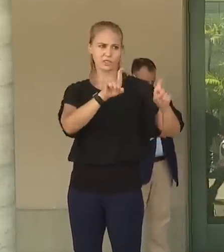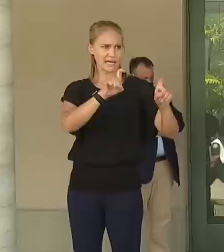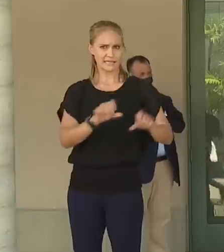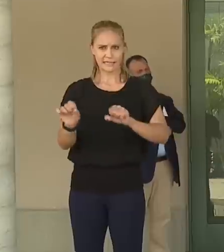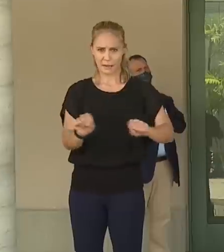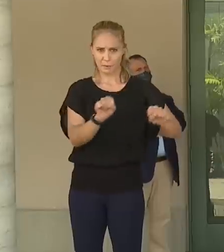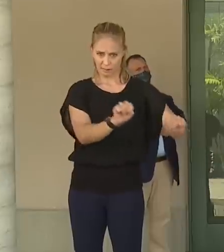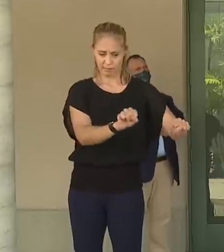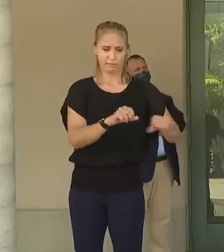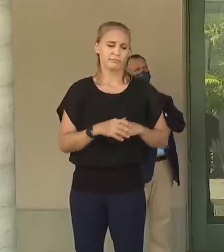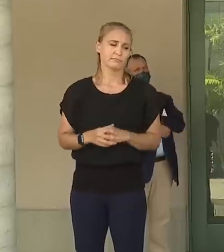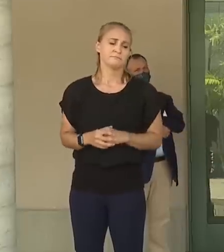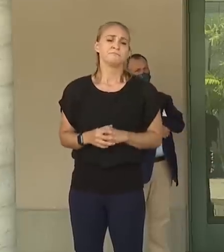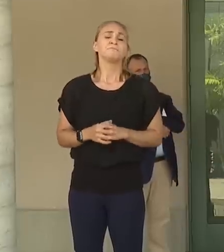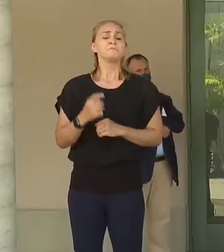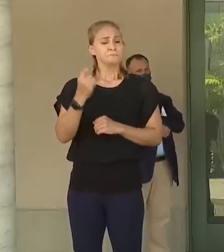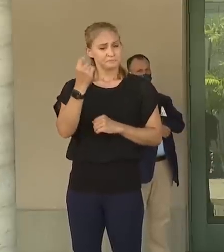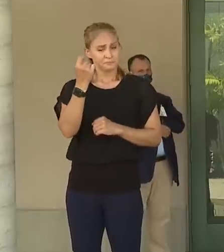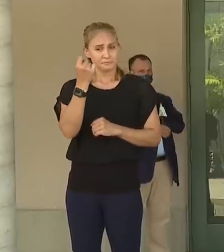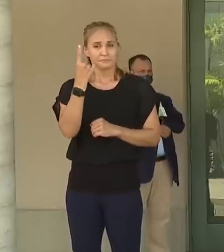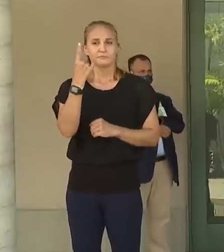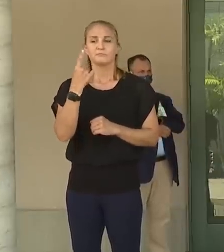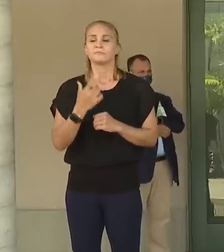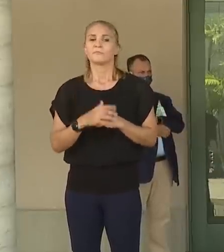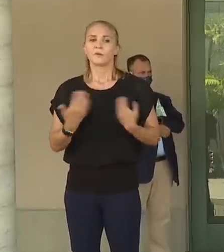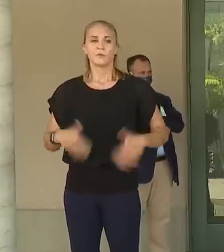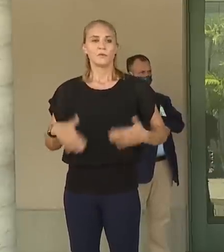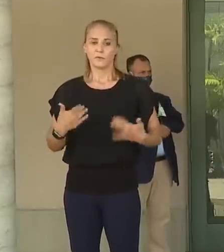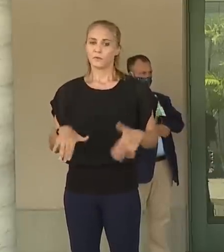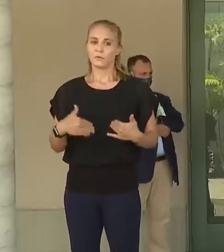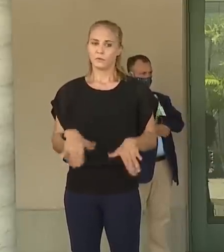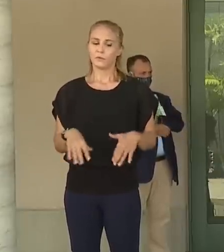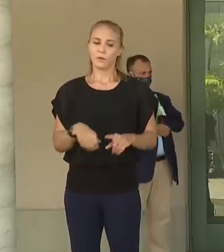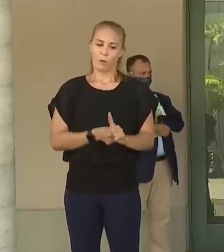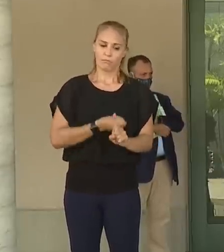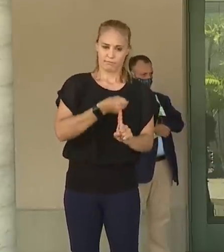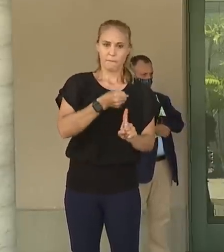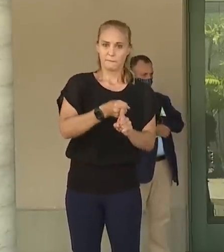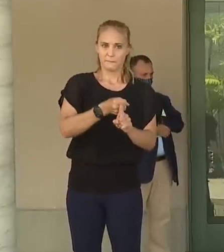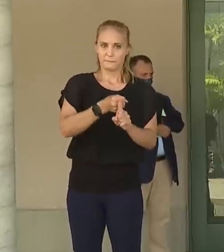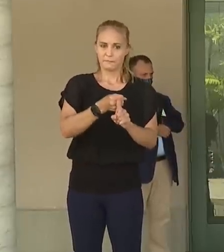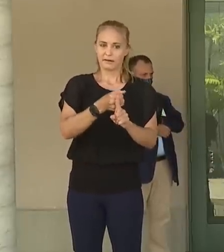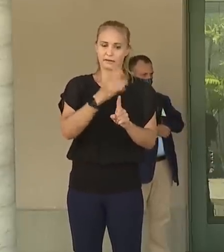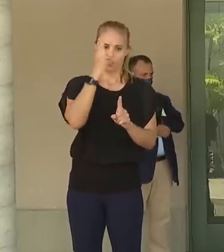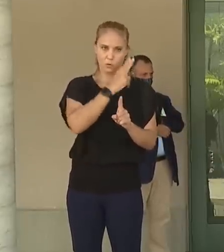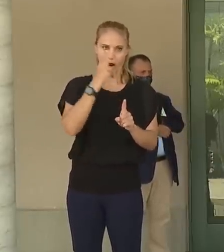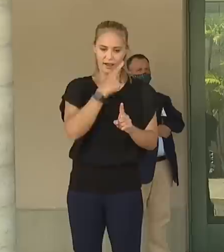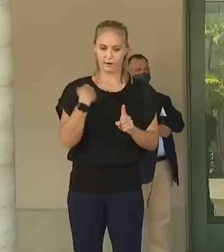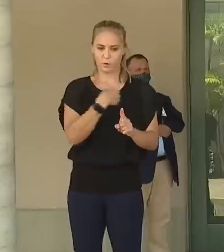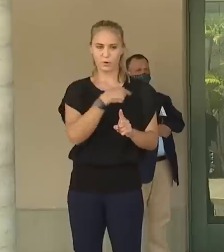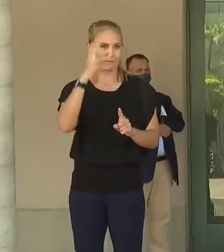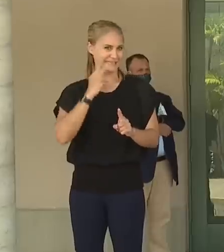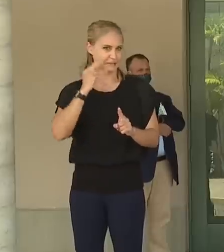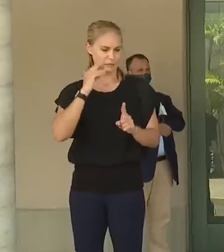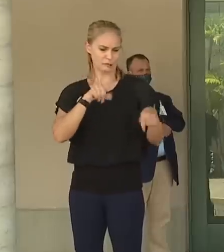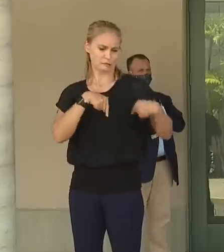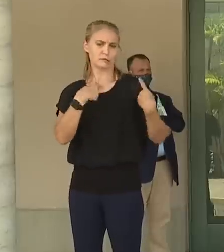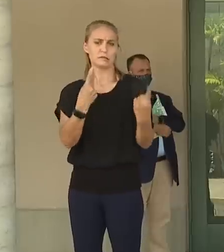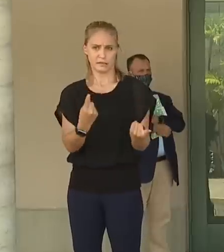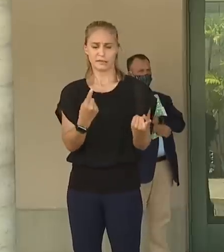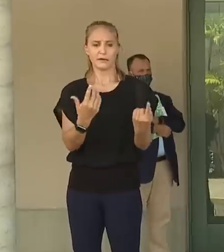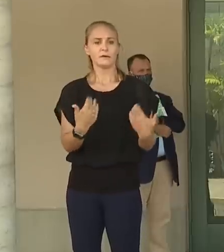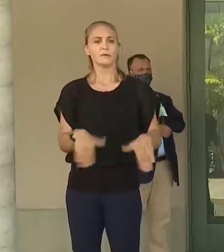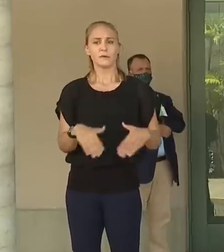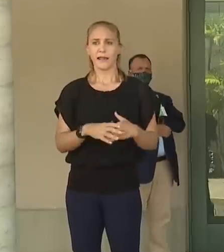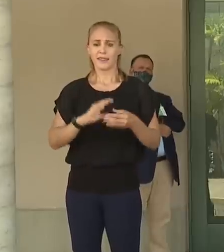capacity. It is a game changer for what we've been facing, especially in light